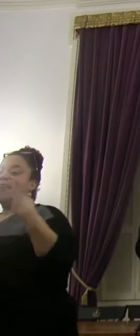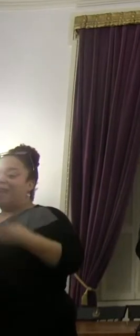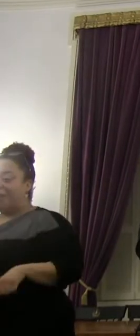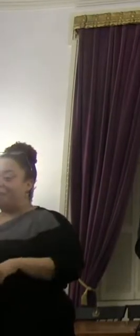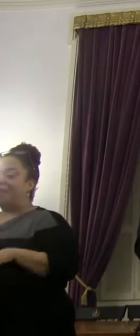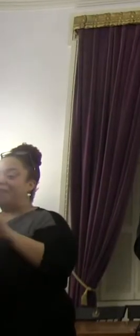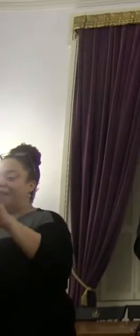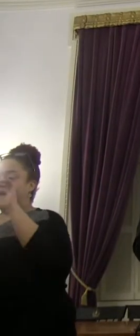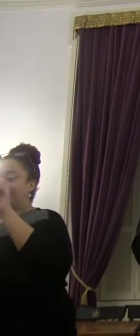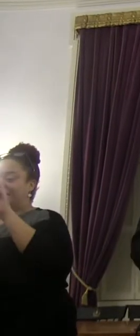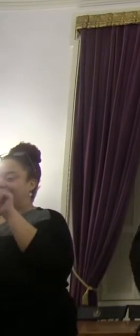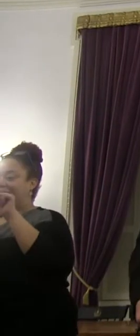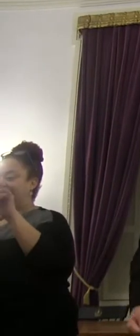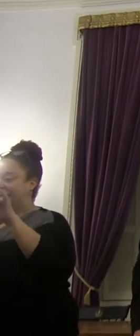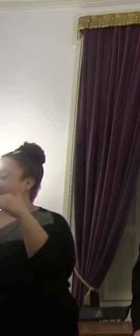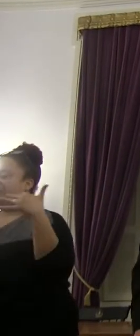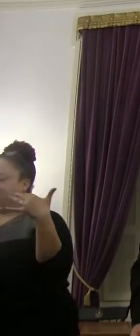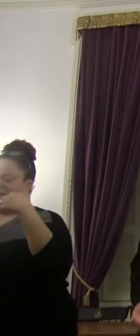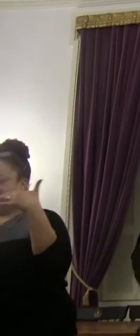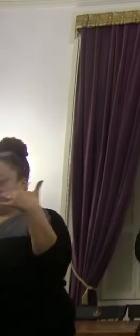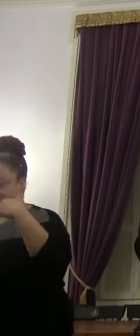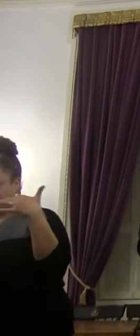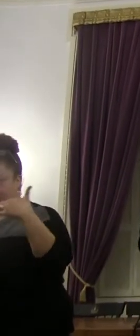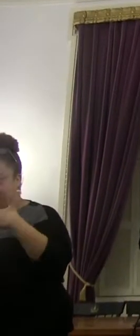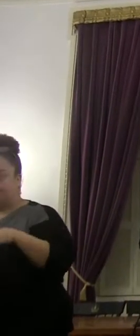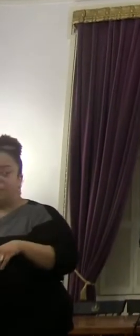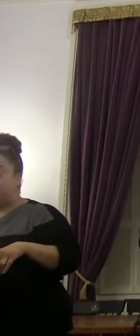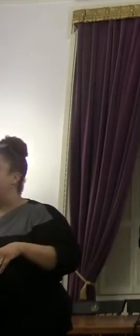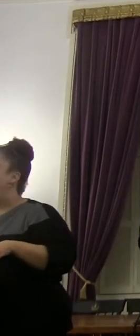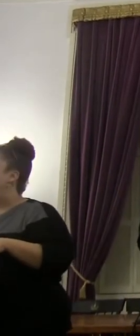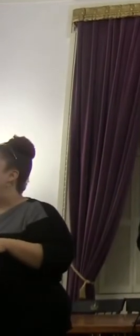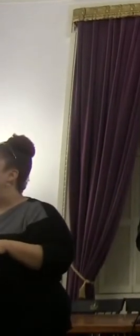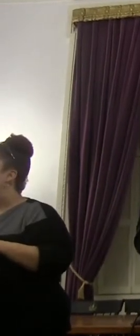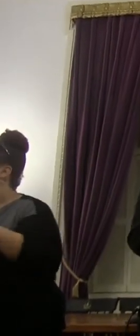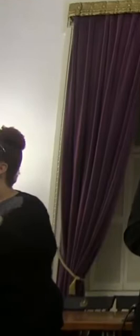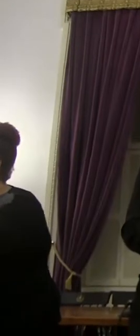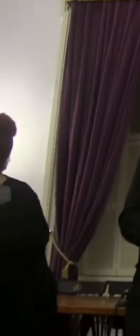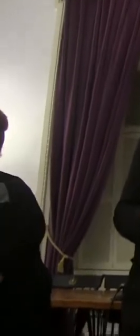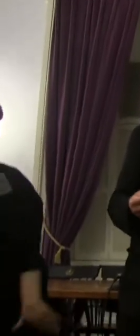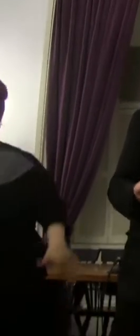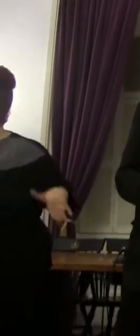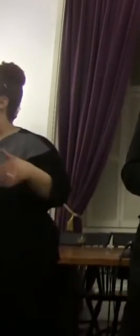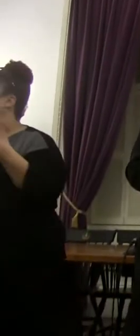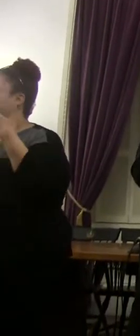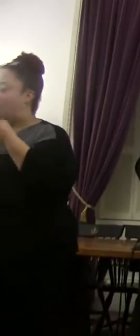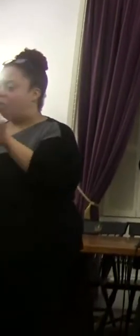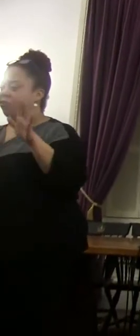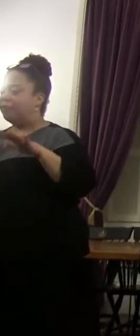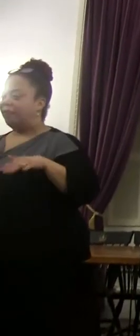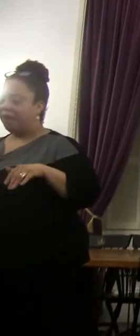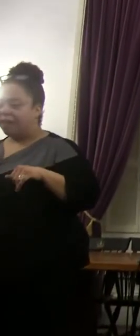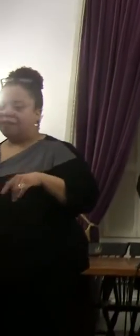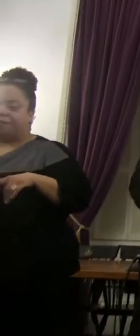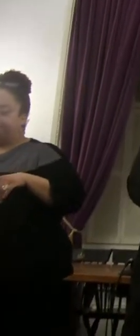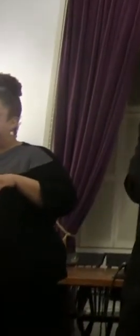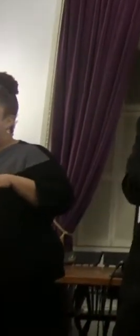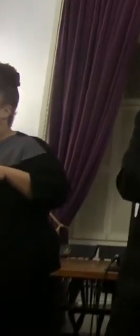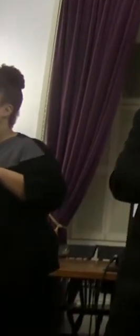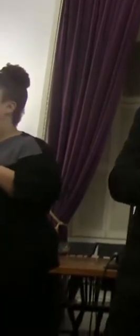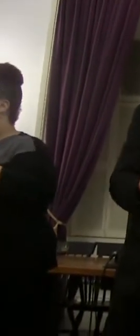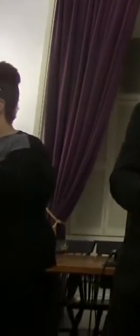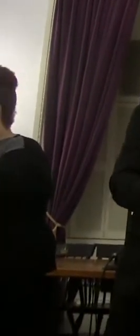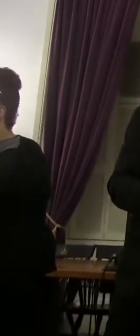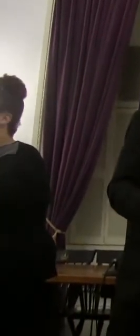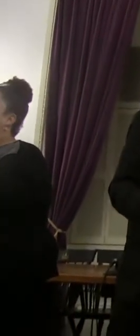explosion. And lost both his legs. Spent two years in Walter Reed Hospital. And came back. But